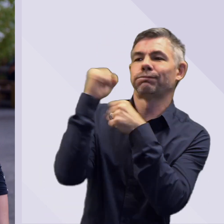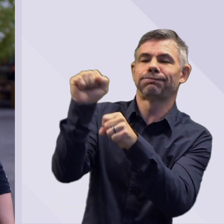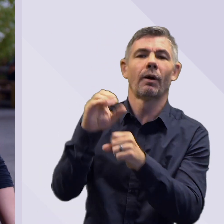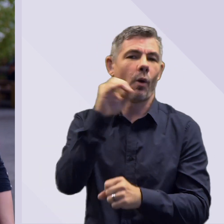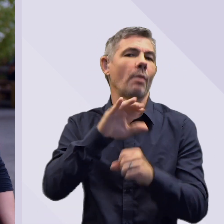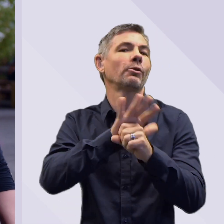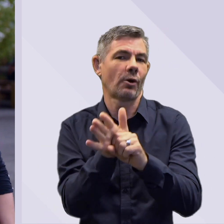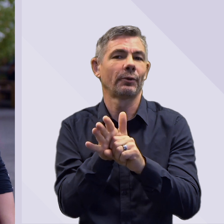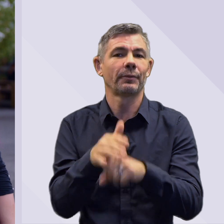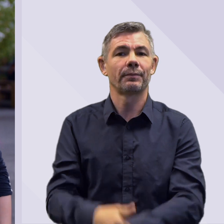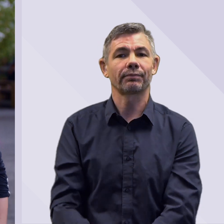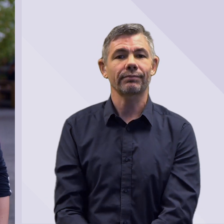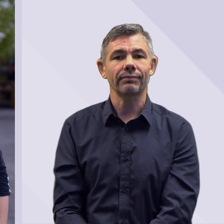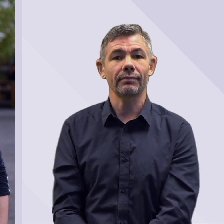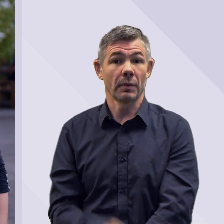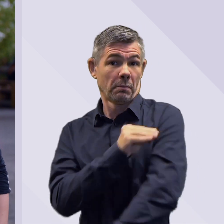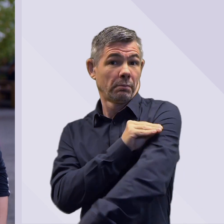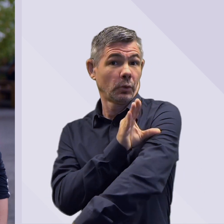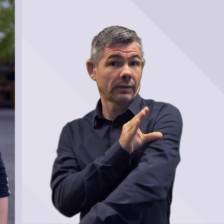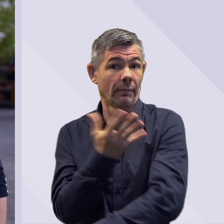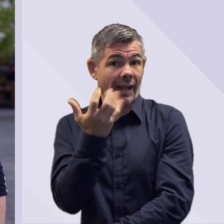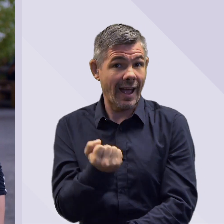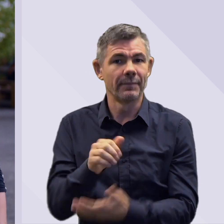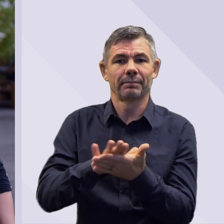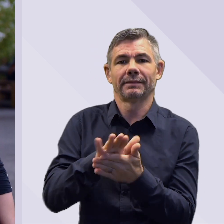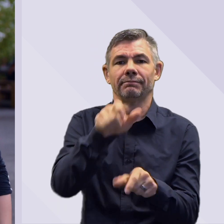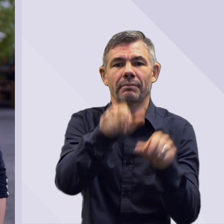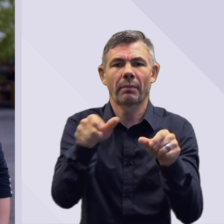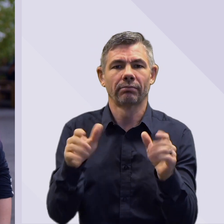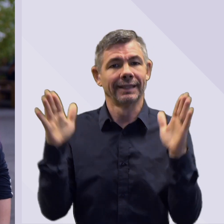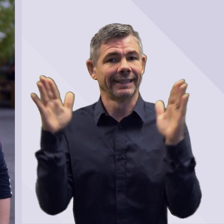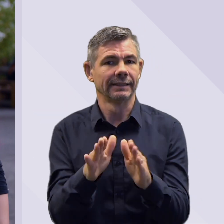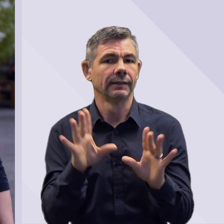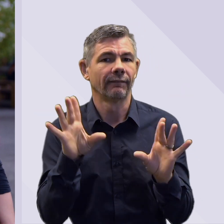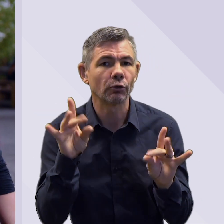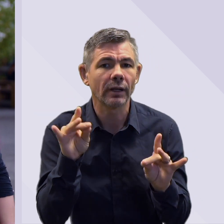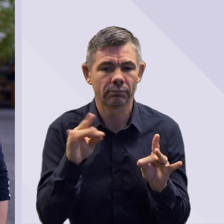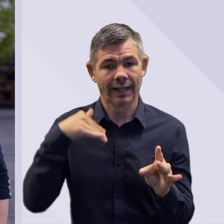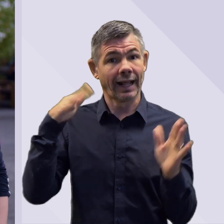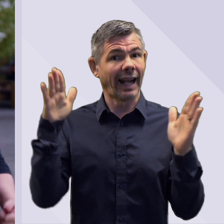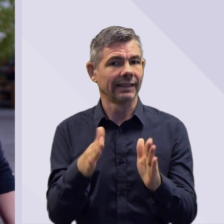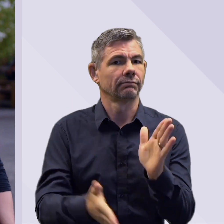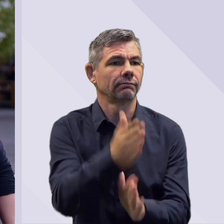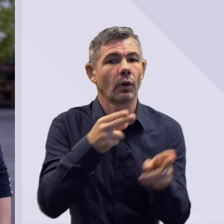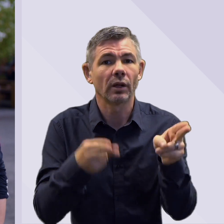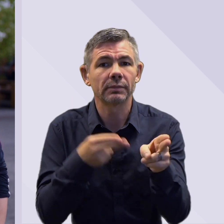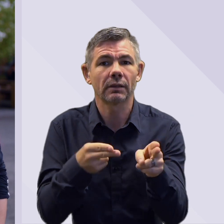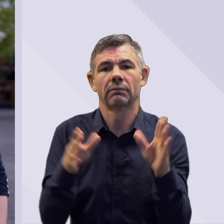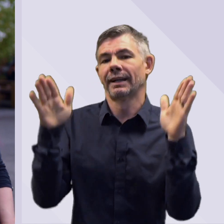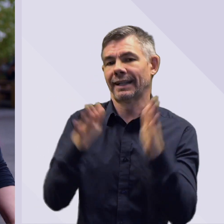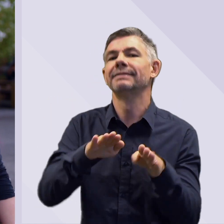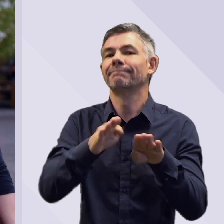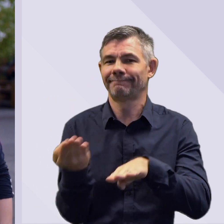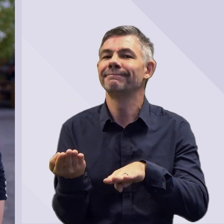who have had that third booster dose are more protected against Omicron than if they don't have it. Now they're more protected from getting